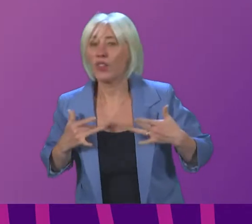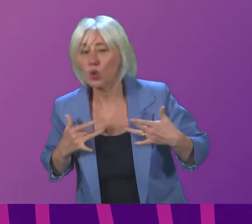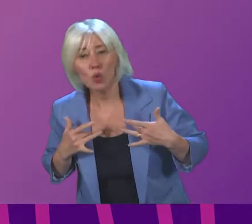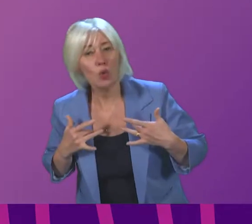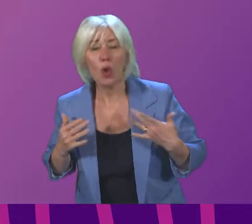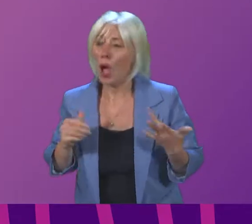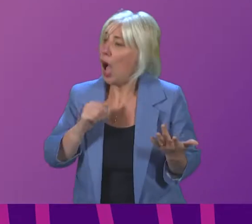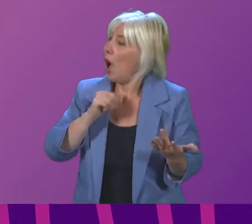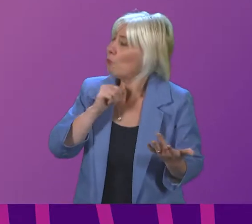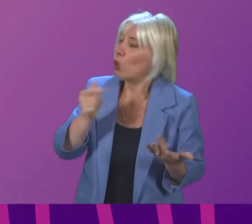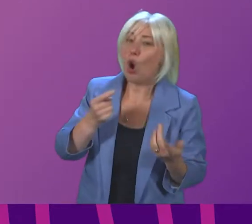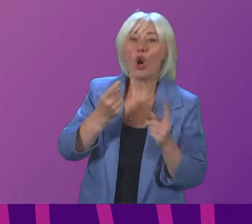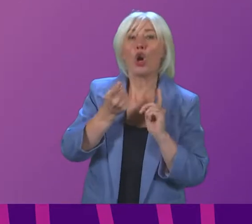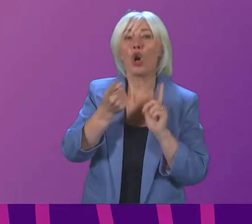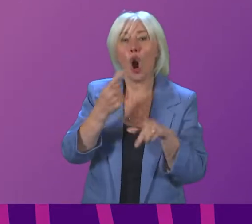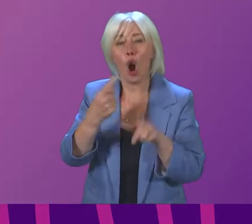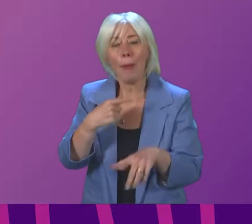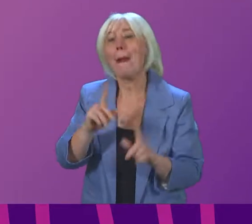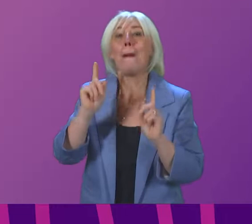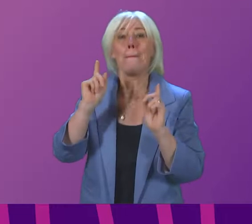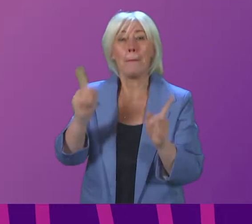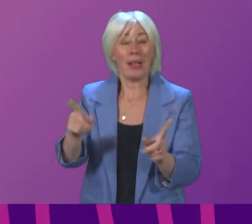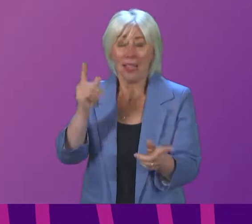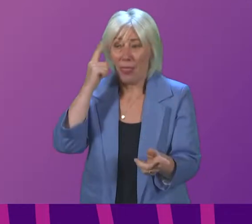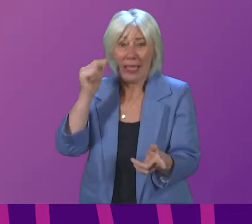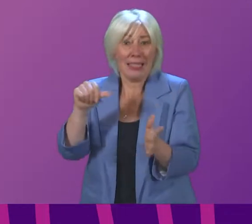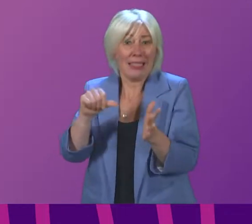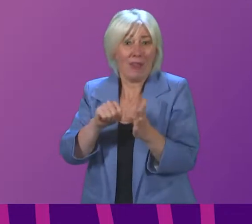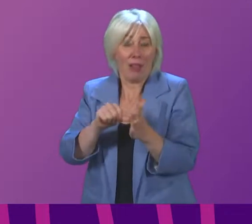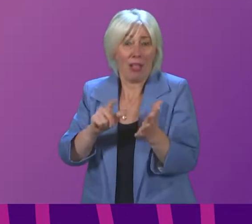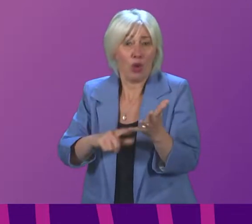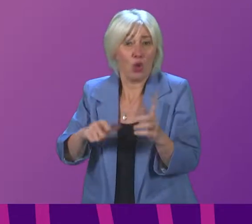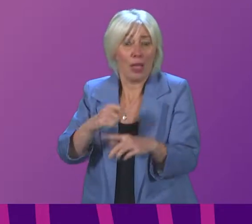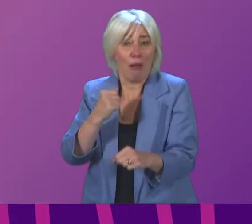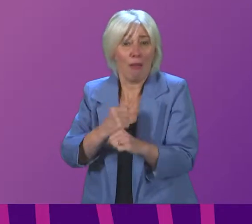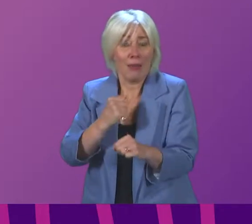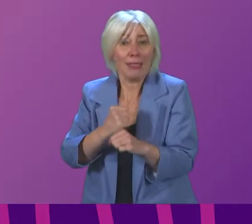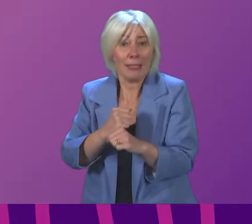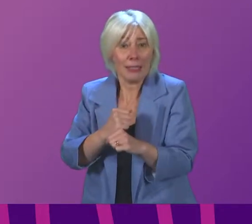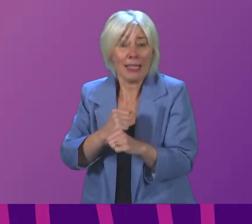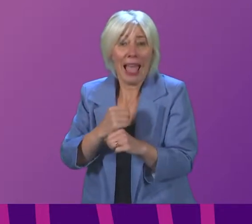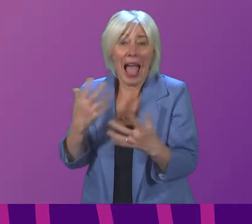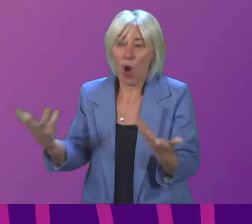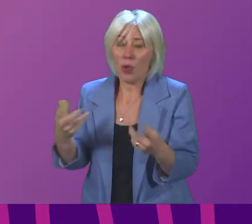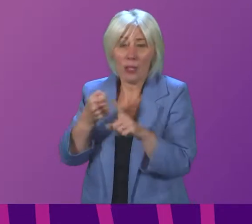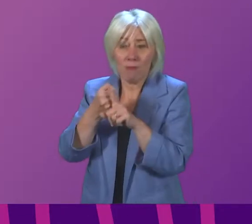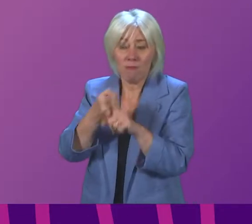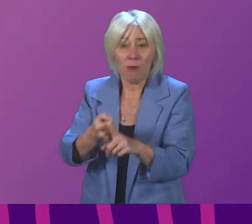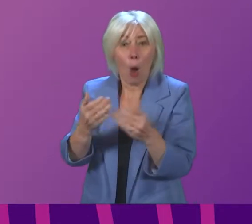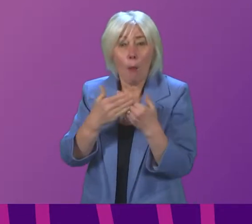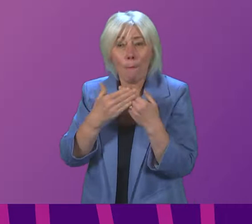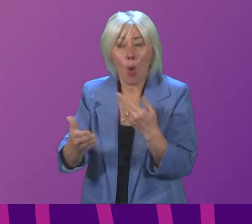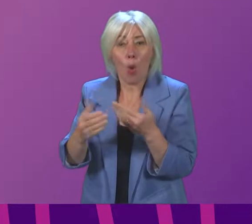comment on that I think it is very difficult for the UK government to impose more protective